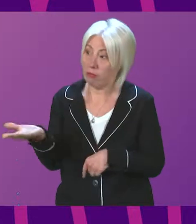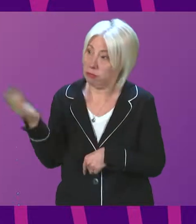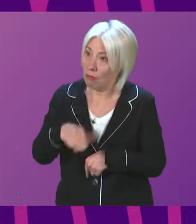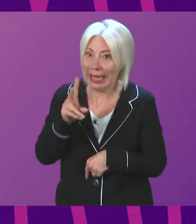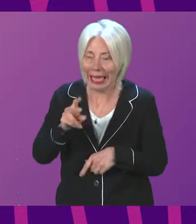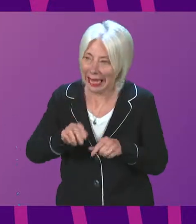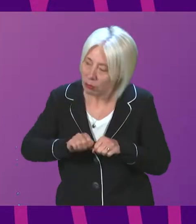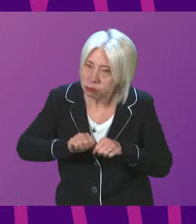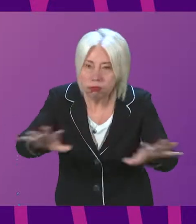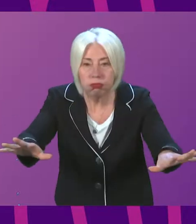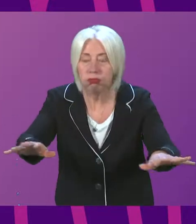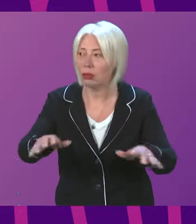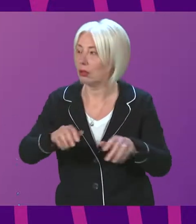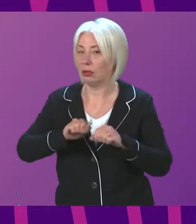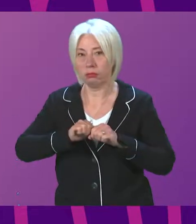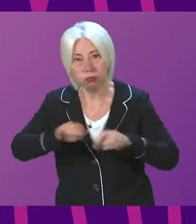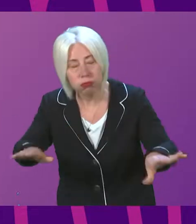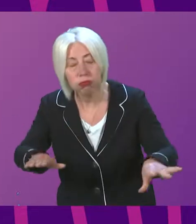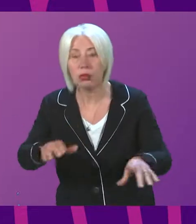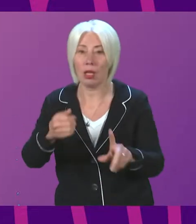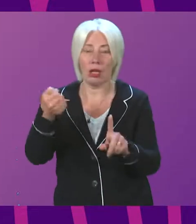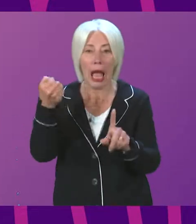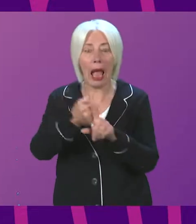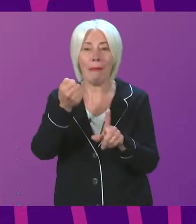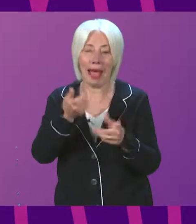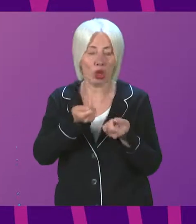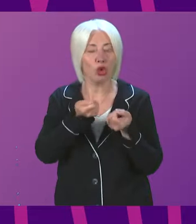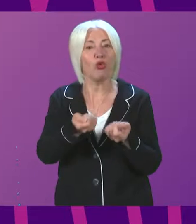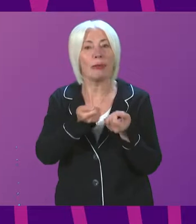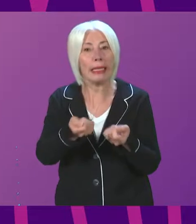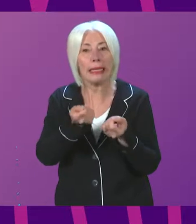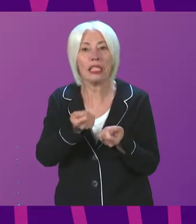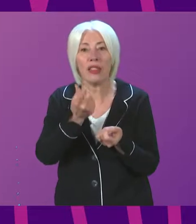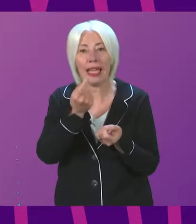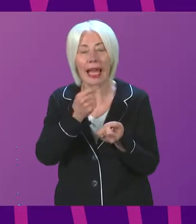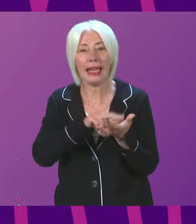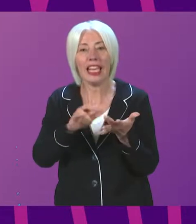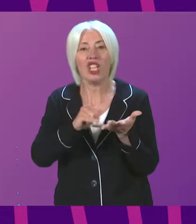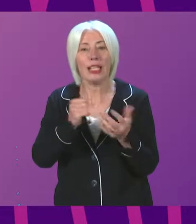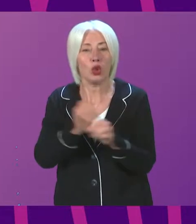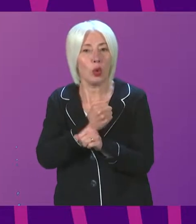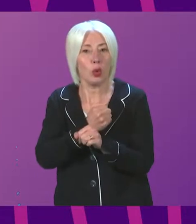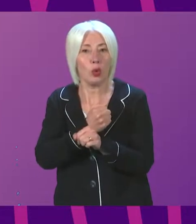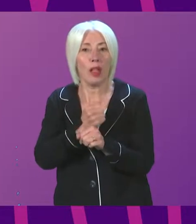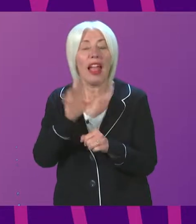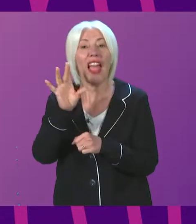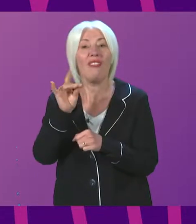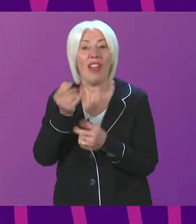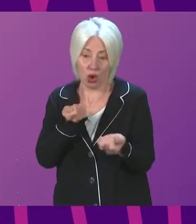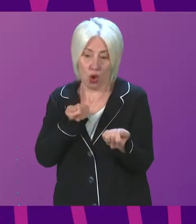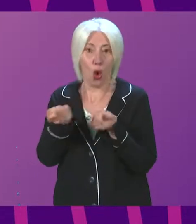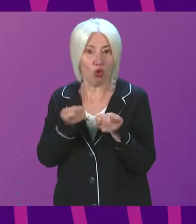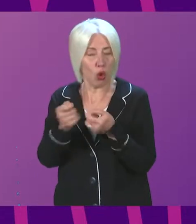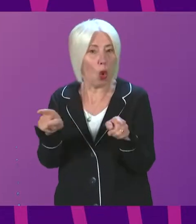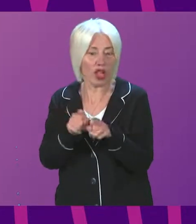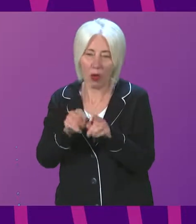has had a big impact on the number of treatments that can be done in our National Health Service as infection control measures have had